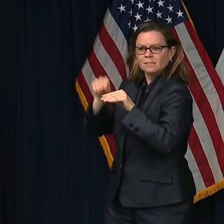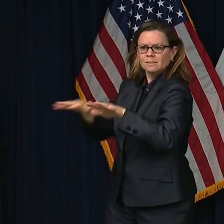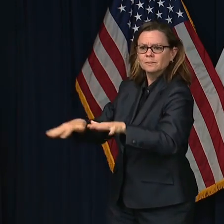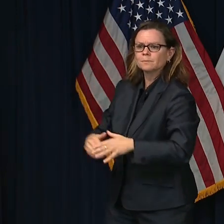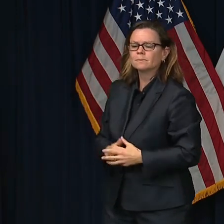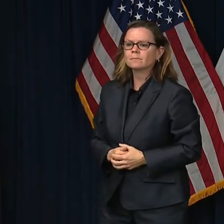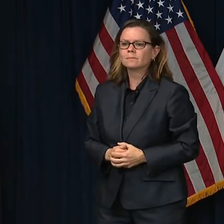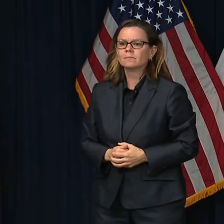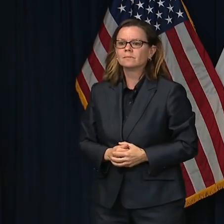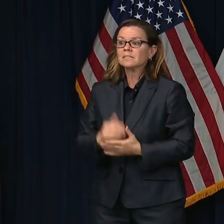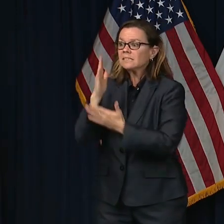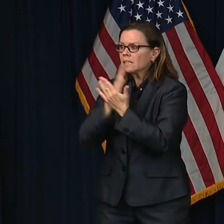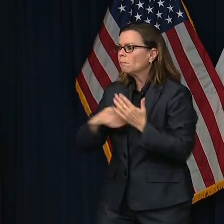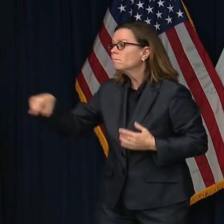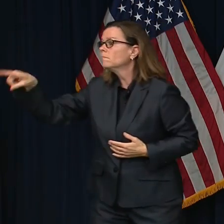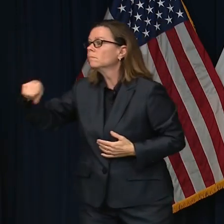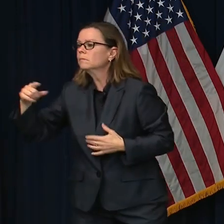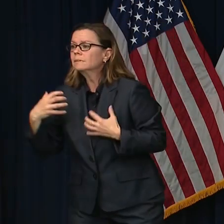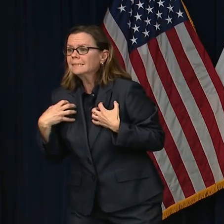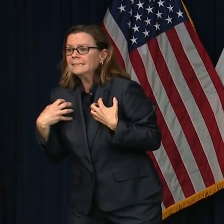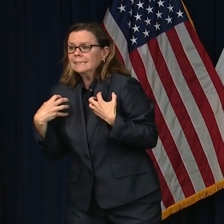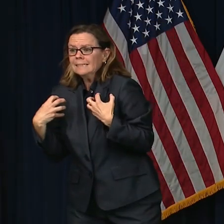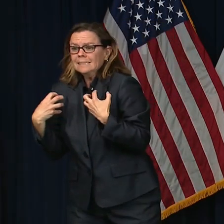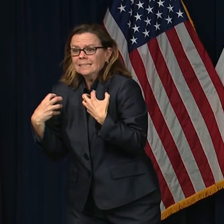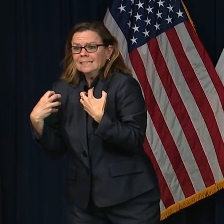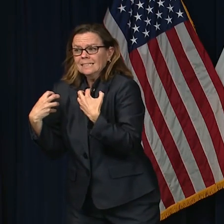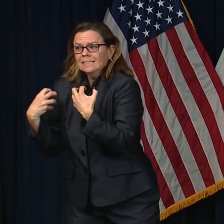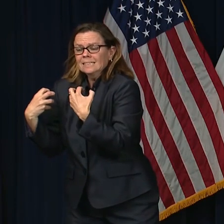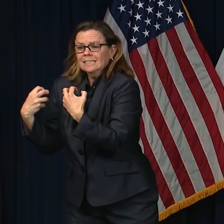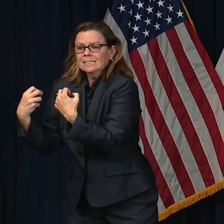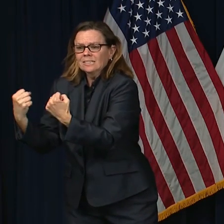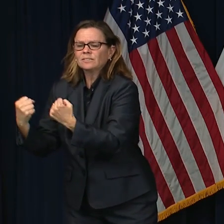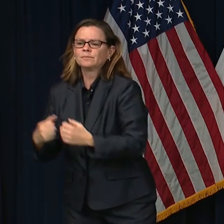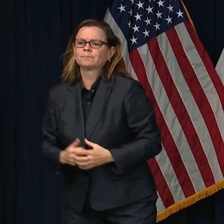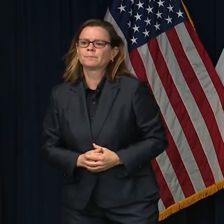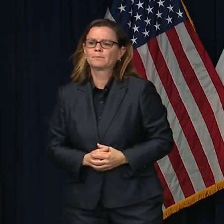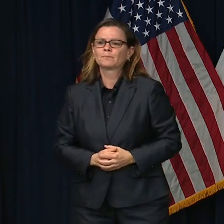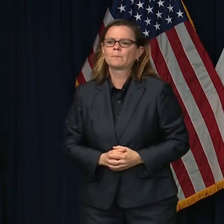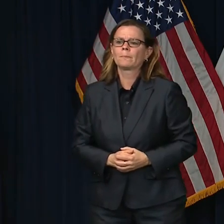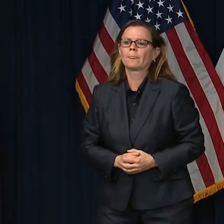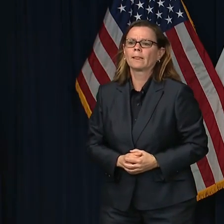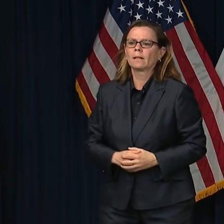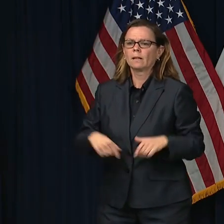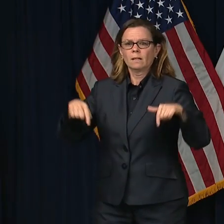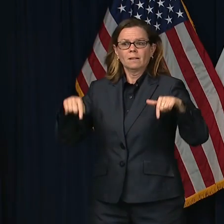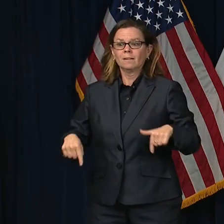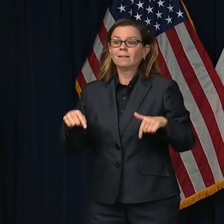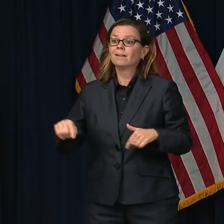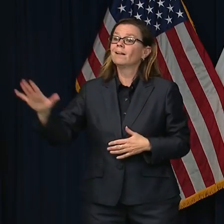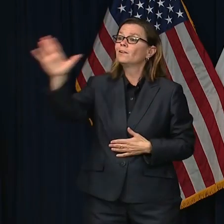lives of hundreds of thousands in our state and tens of millions across the nation.